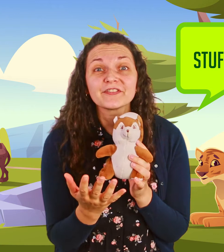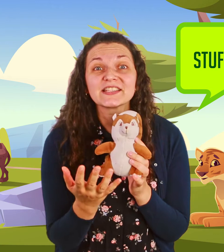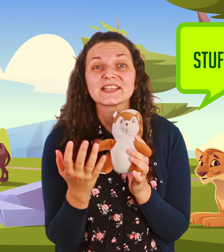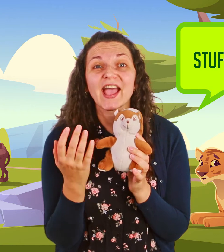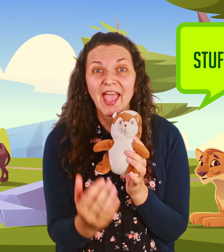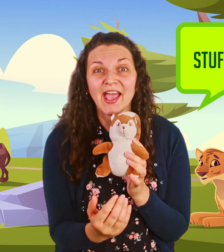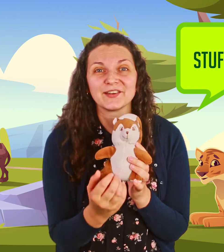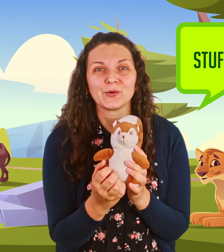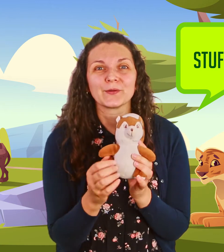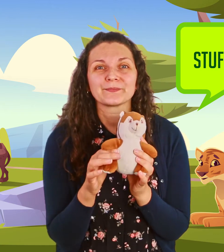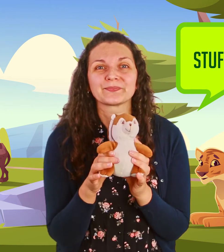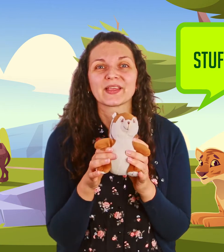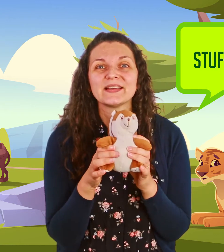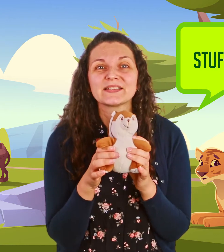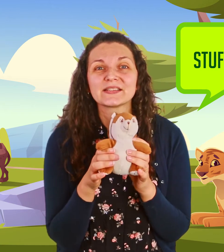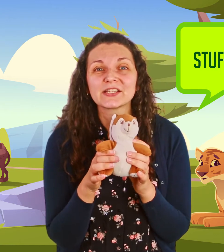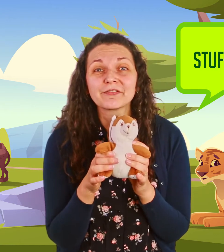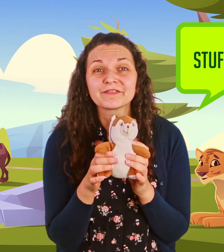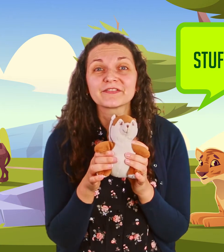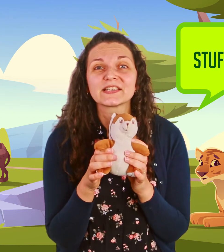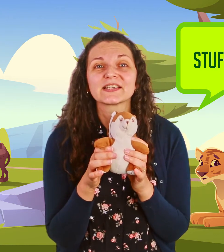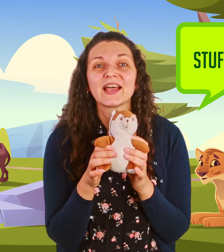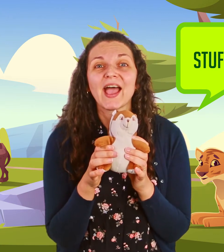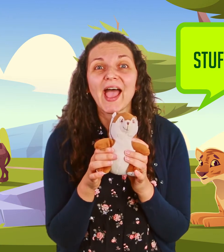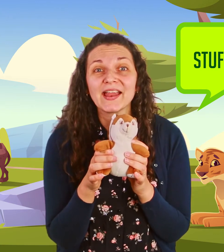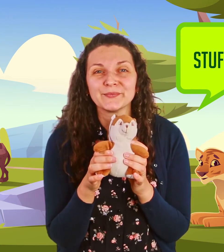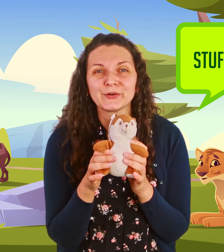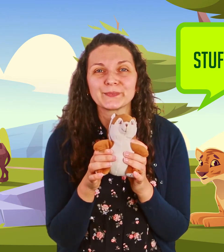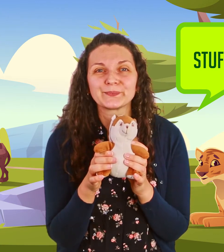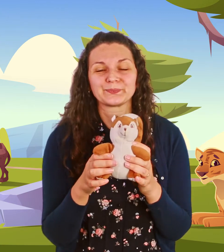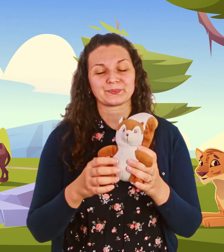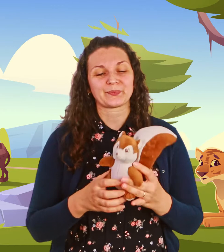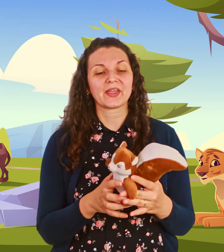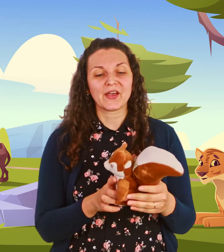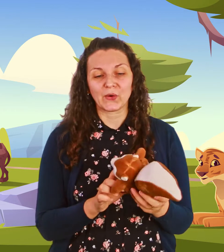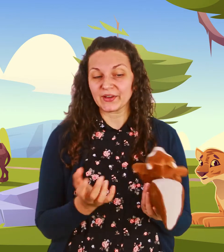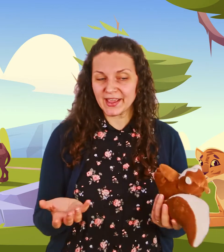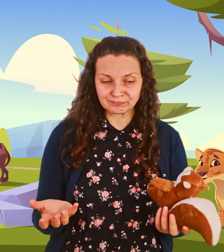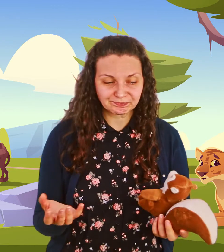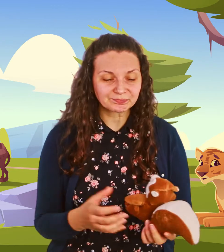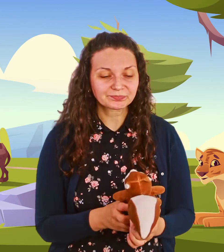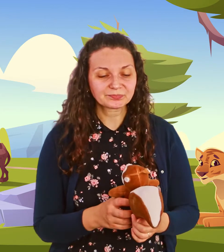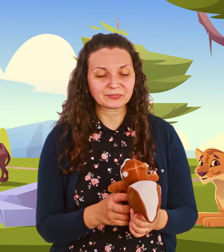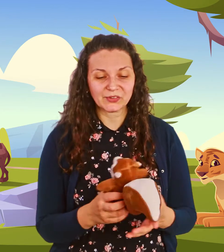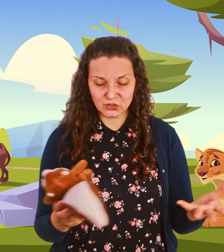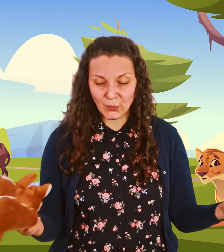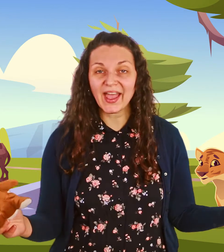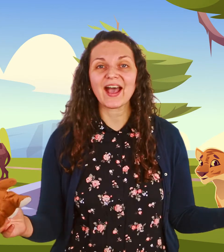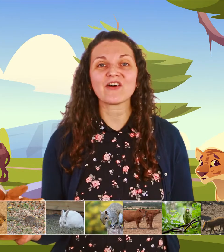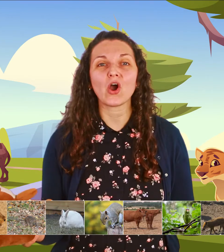animal stuffed animal okay so we have all